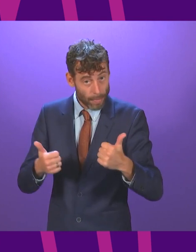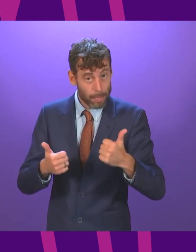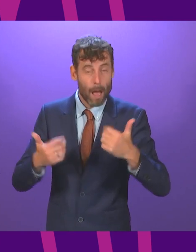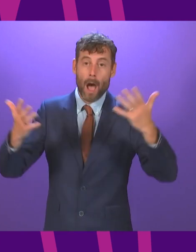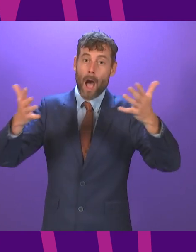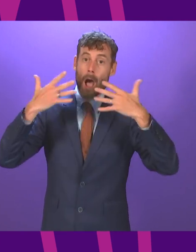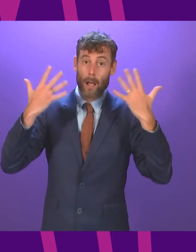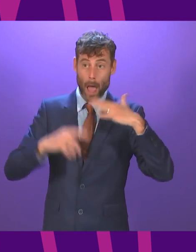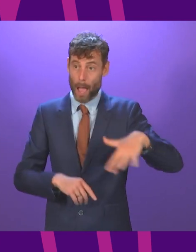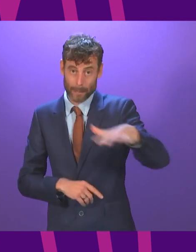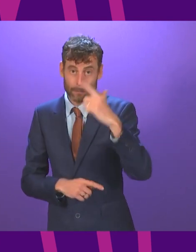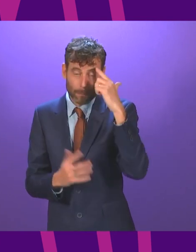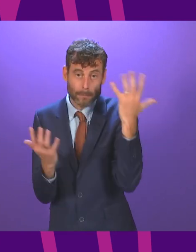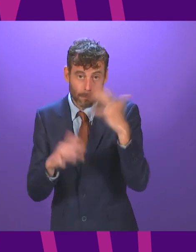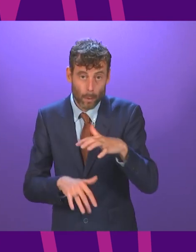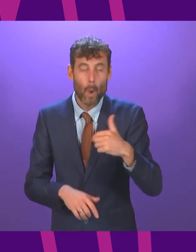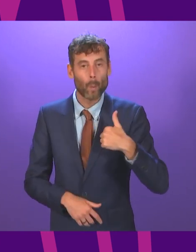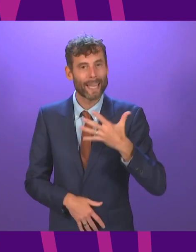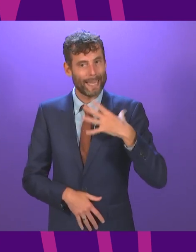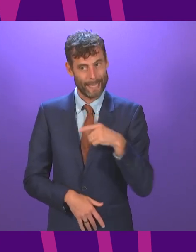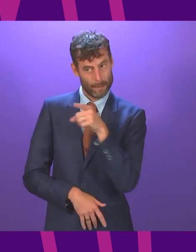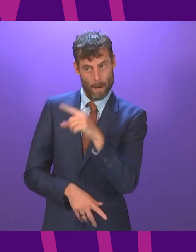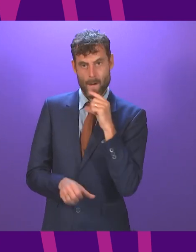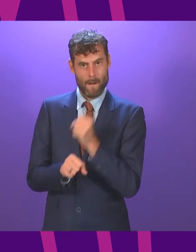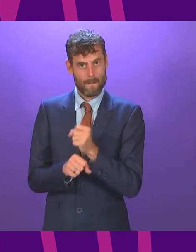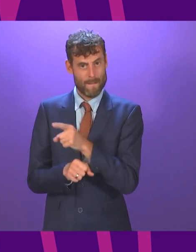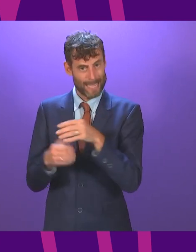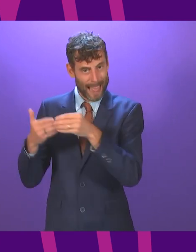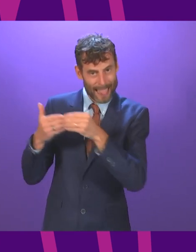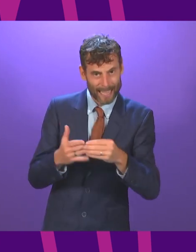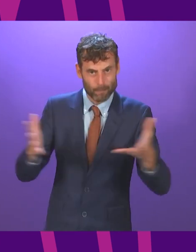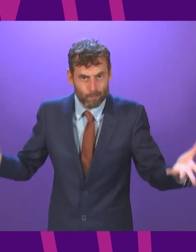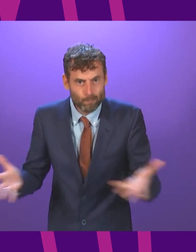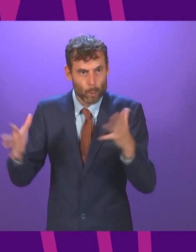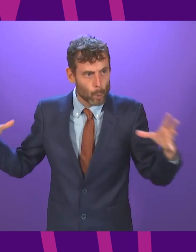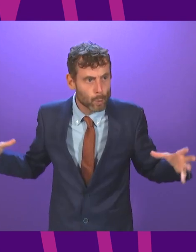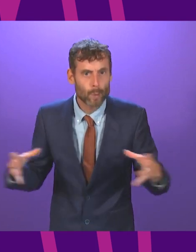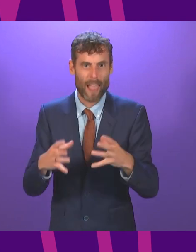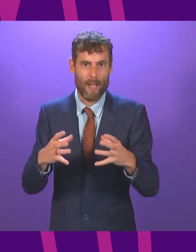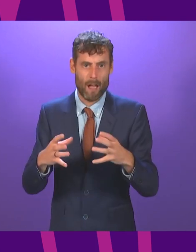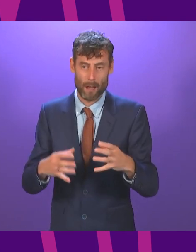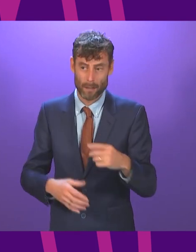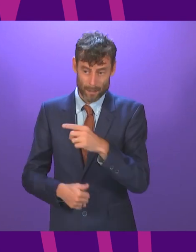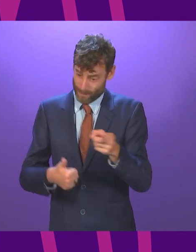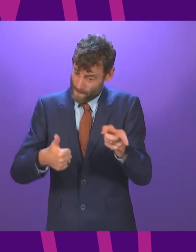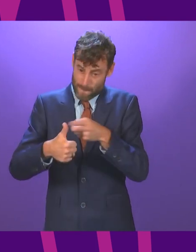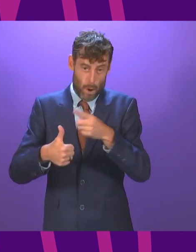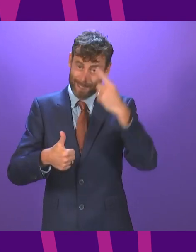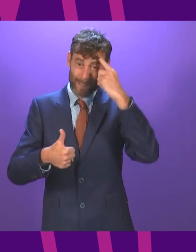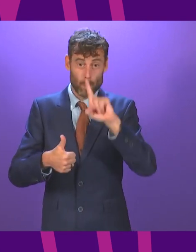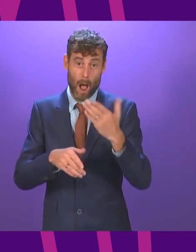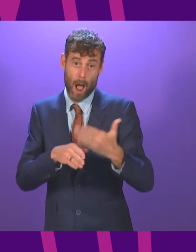a government focused on bringing our country together and addressing the urgent issues at hand. Unemployment, child poverty,